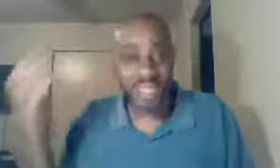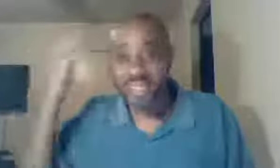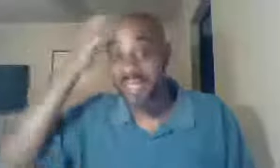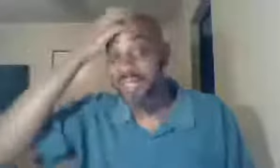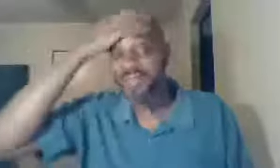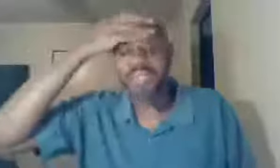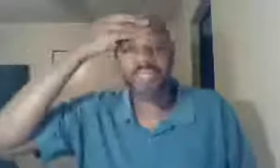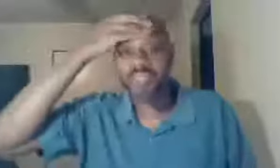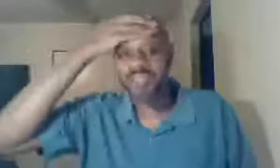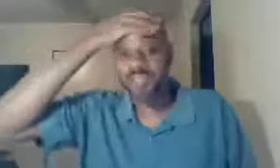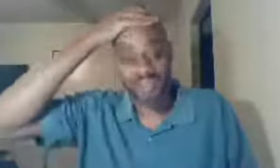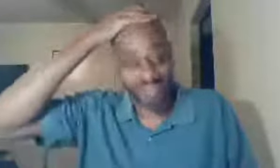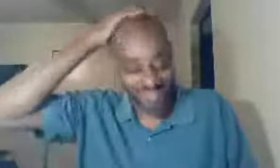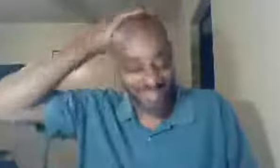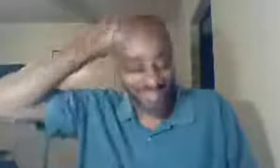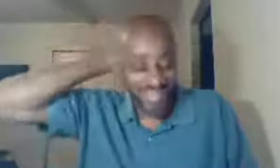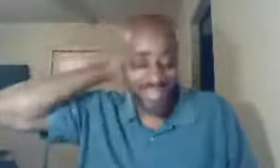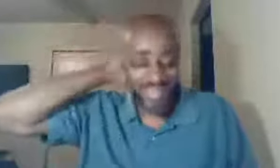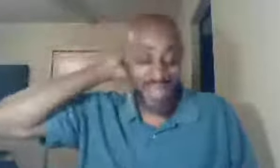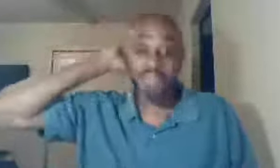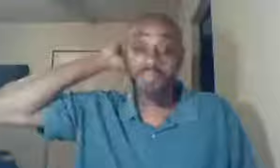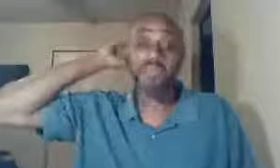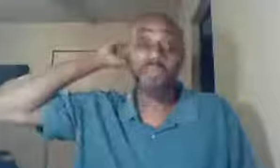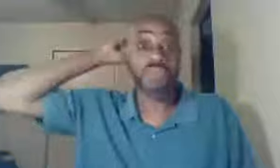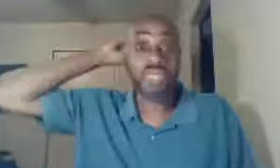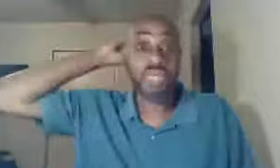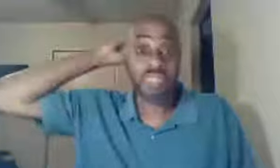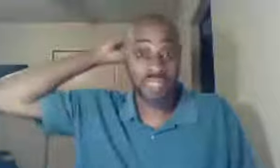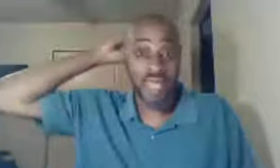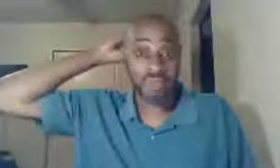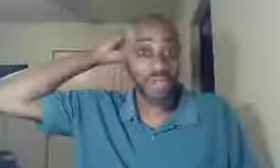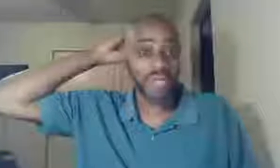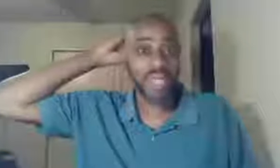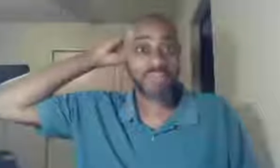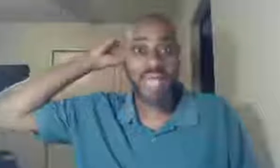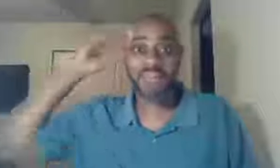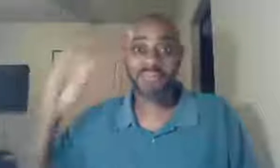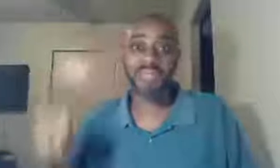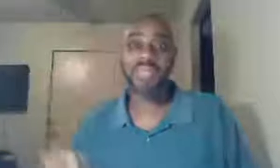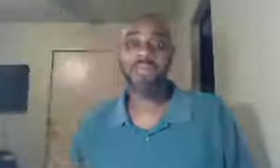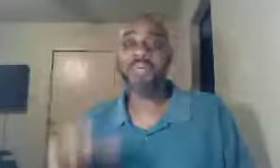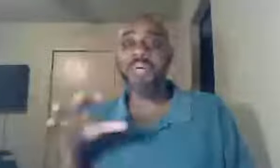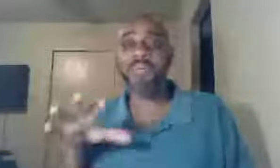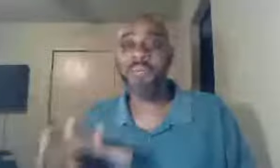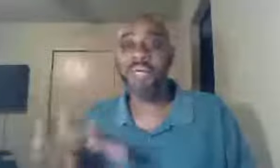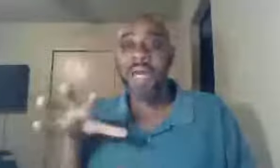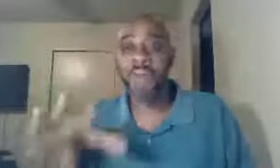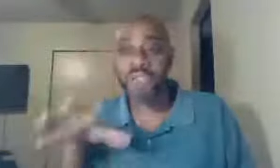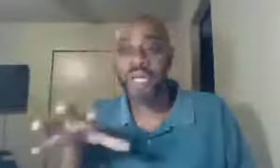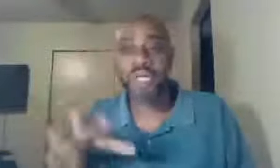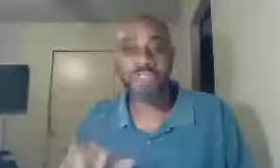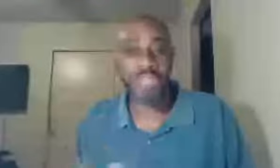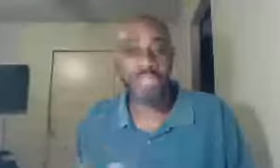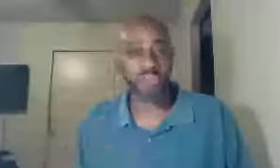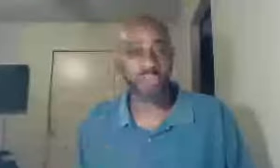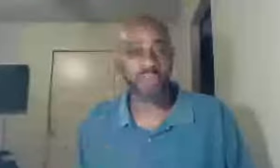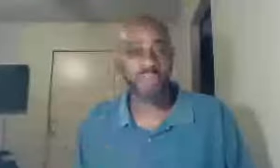get there, because I was busy, I was married with three kids, at the time, so I didn't have time, but I want you to understand, the magnitude of that,